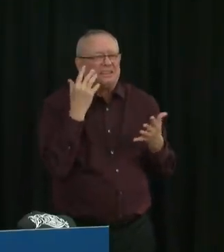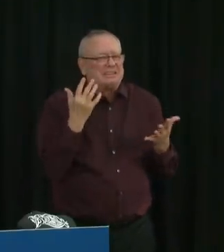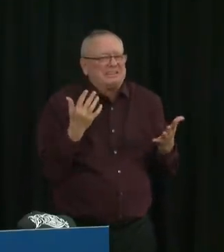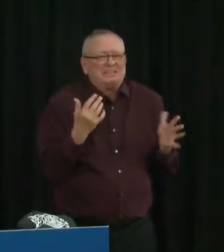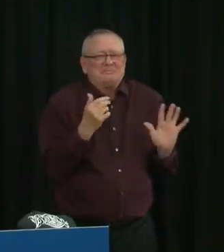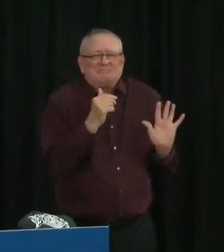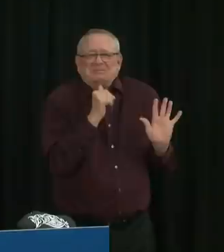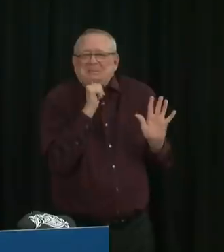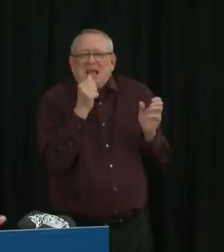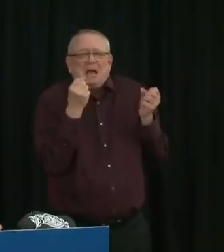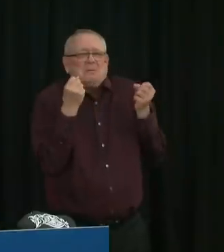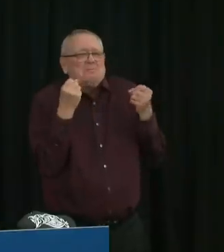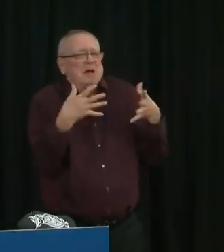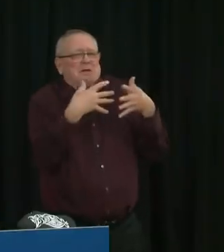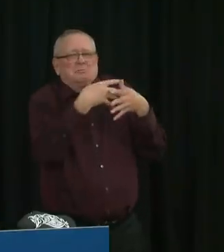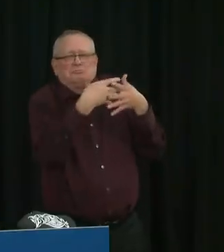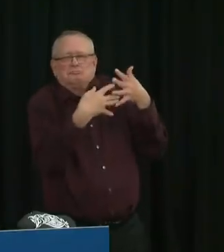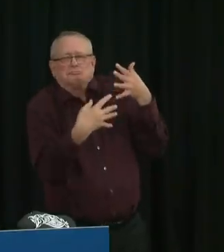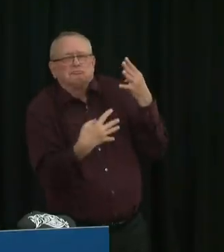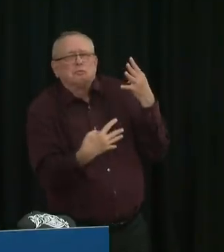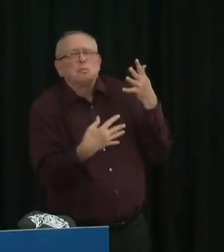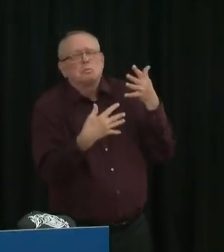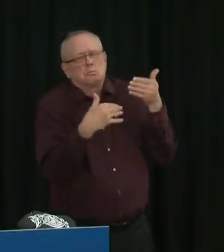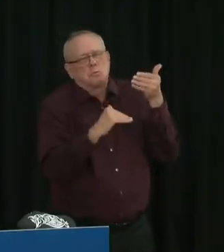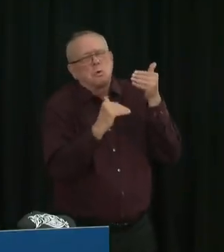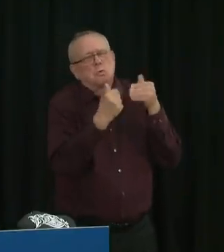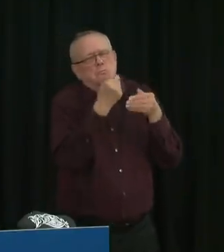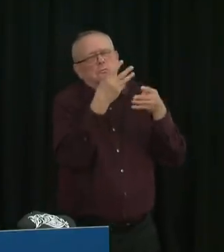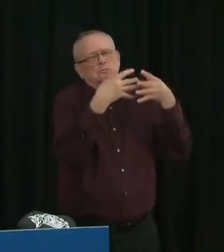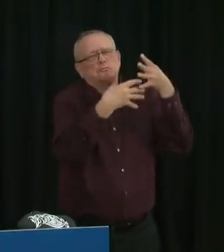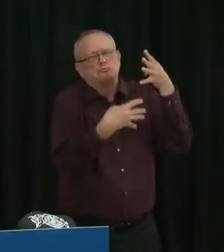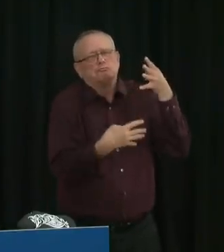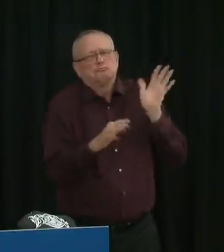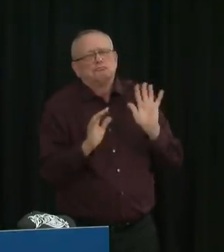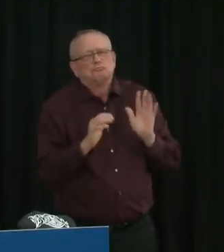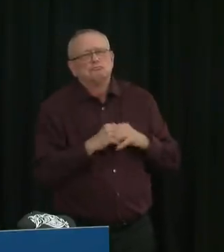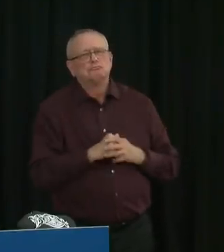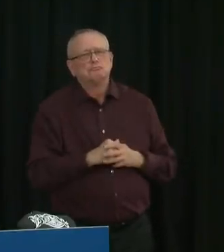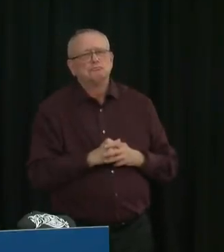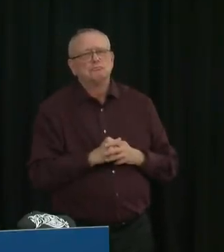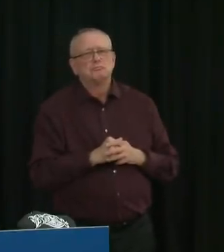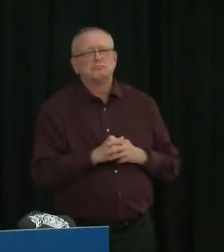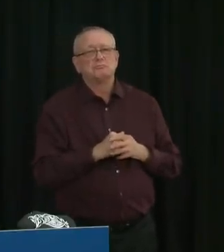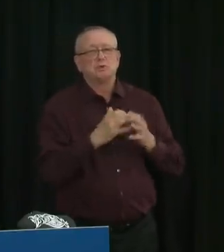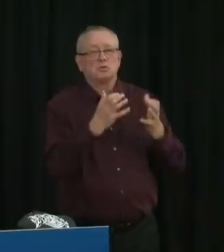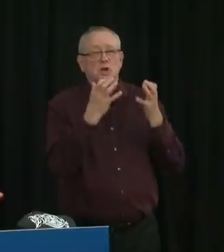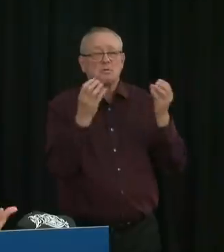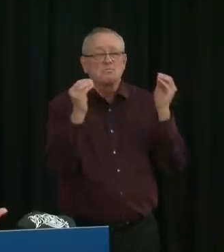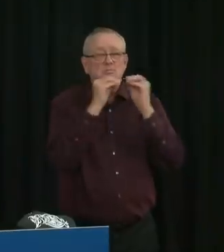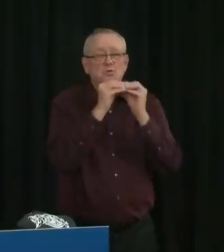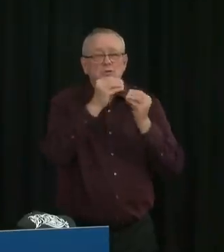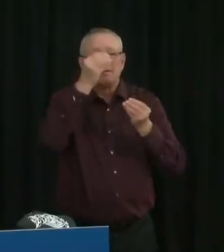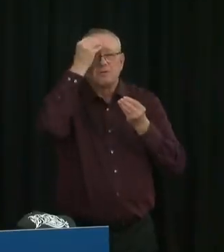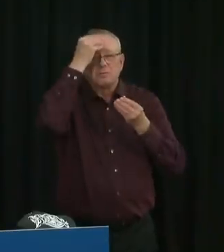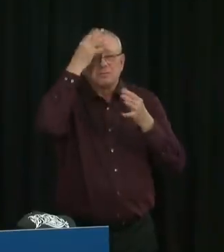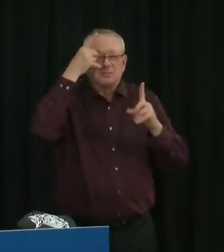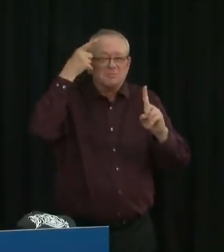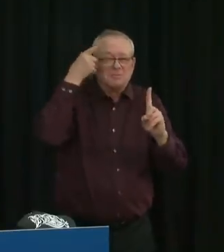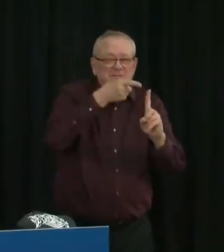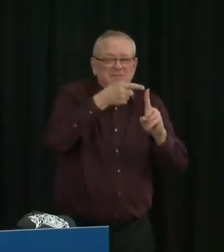provided access to that expedited testing and any more details in terms of a specific list, again,